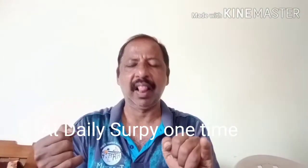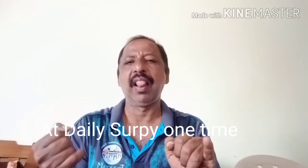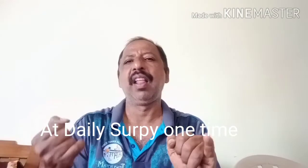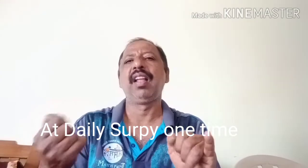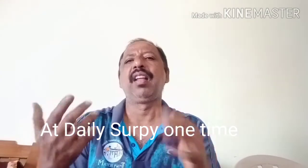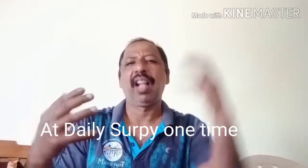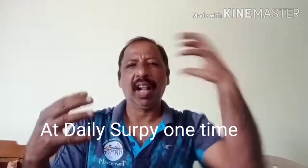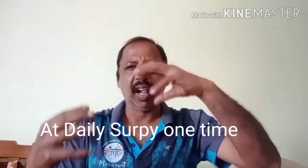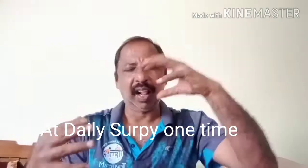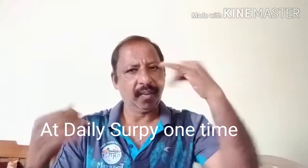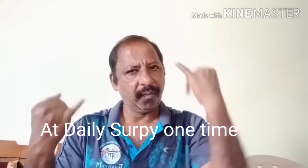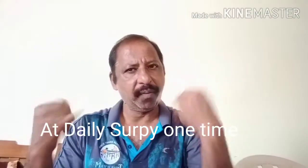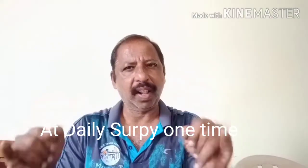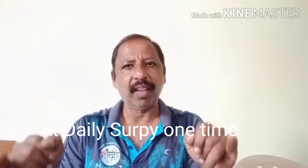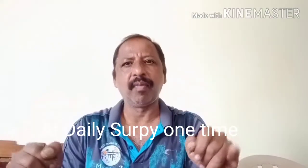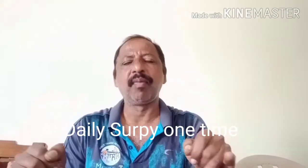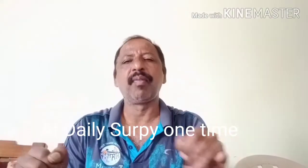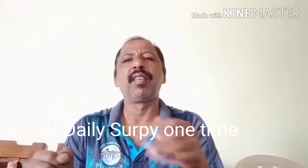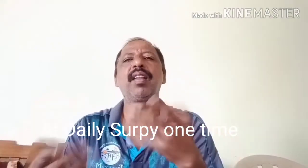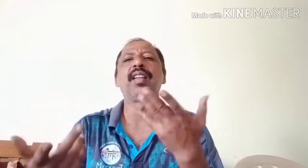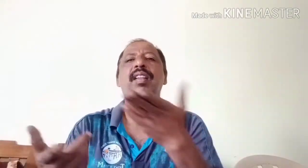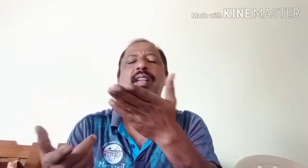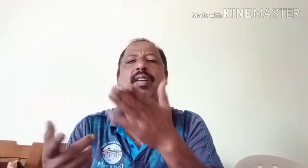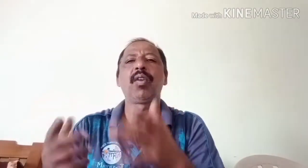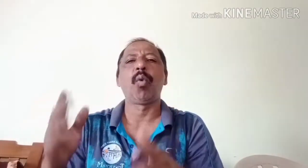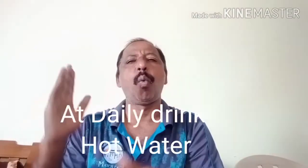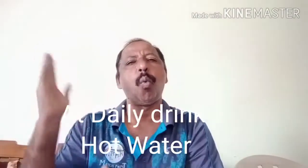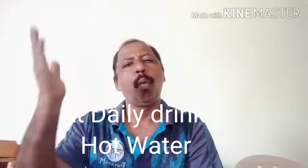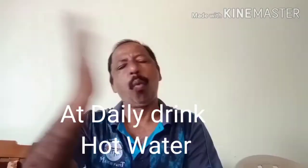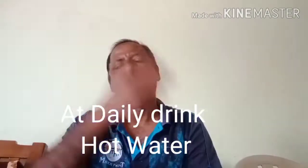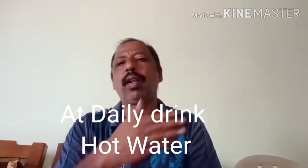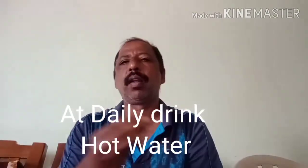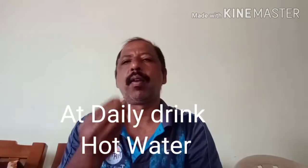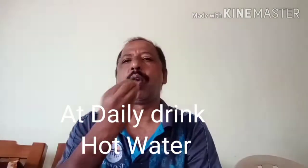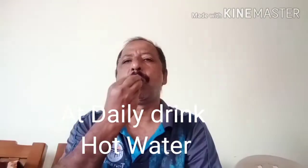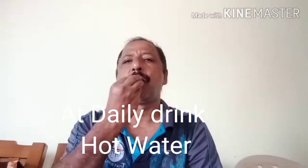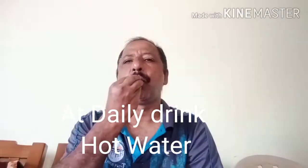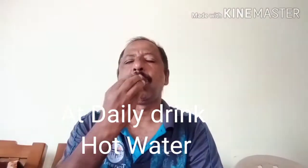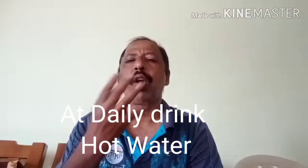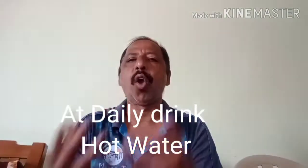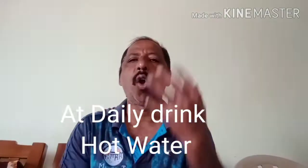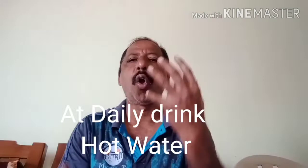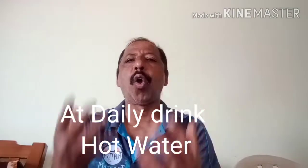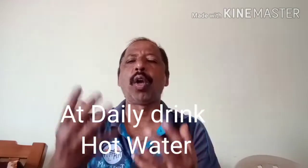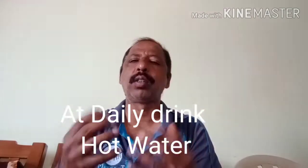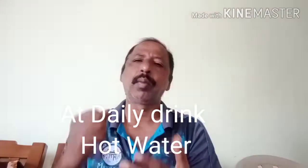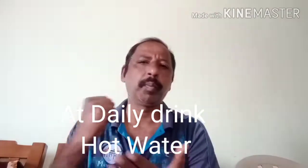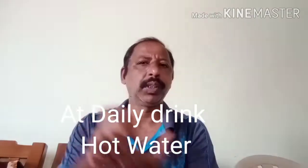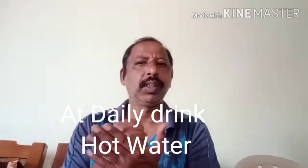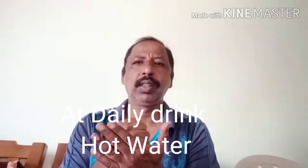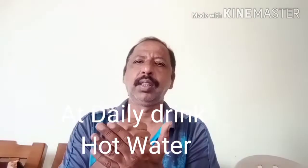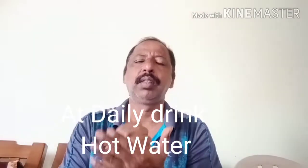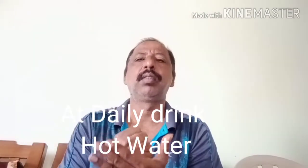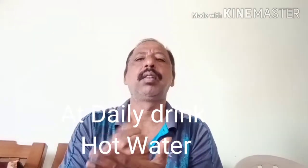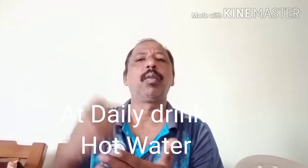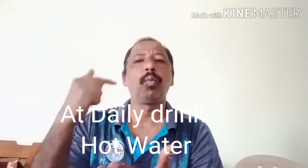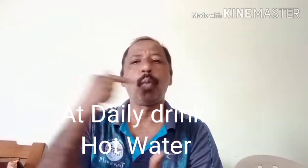Court? I want to ask good questions, if I let you go. One is that something which the Congress party has raised, and repeatedly they keep telling us the press conferences,